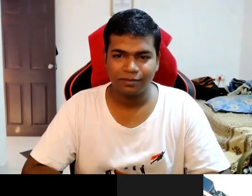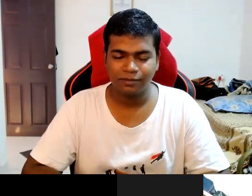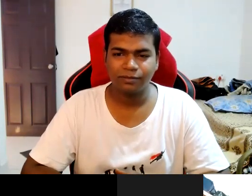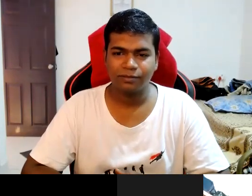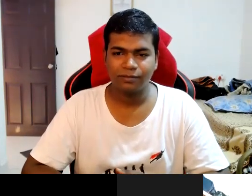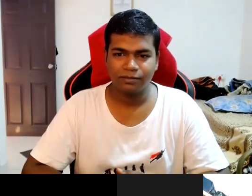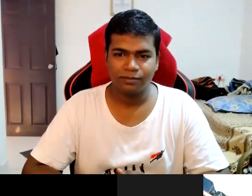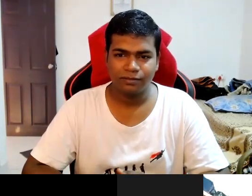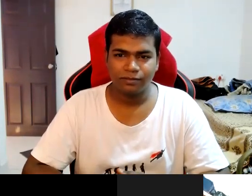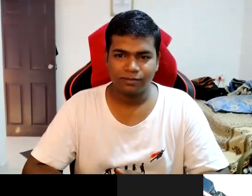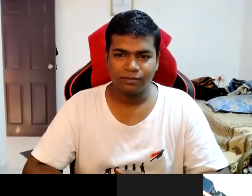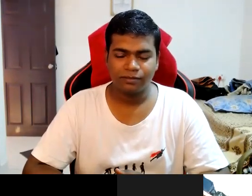sure you can stop the recording